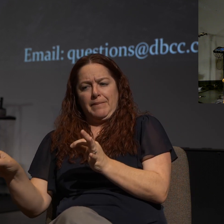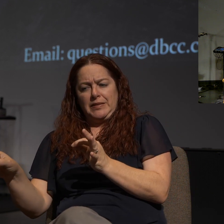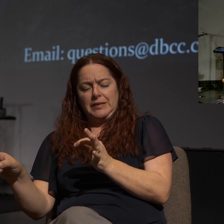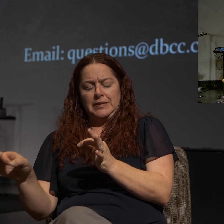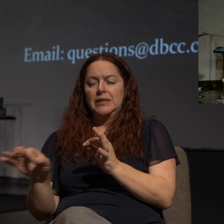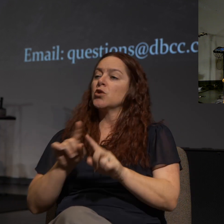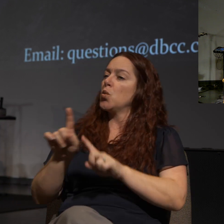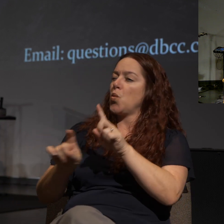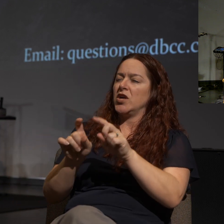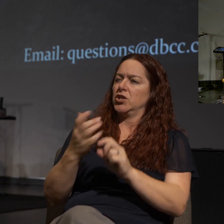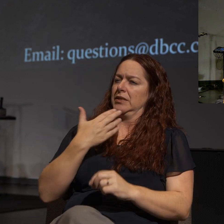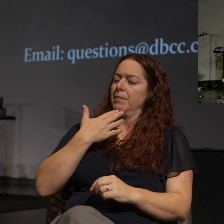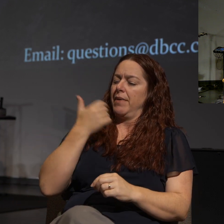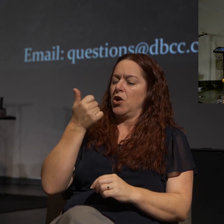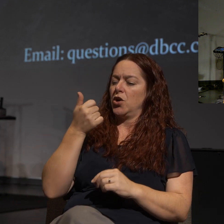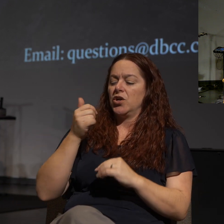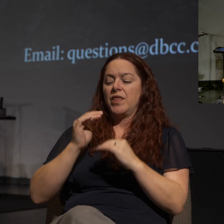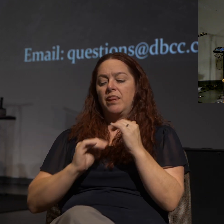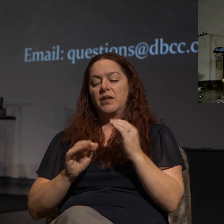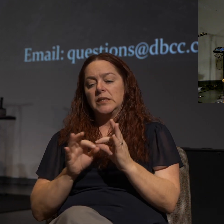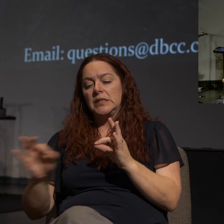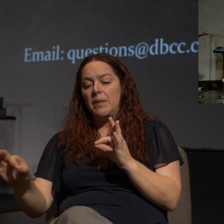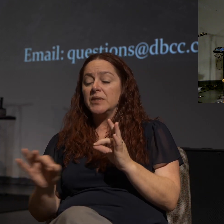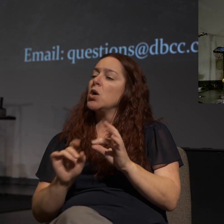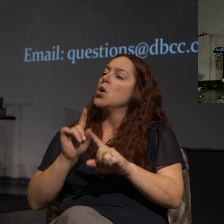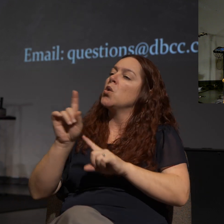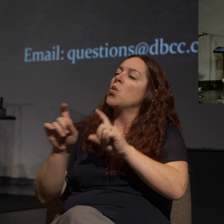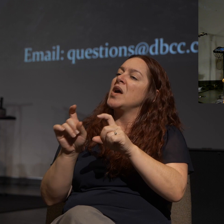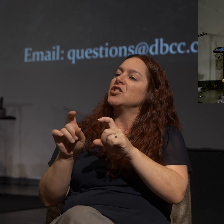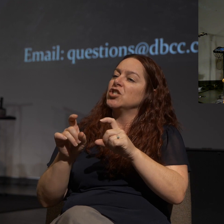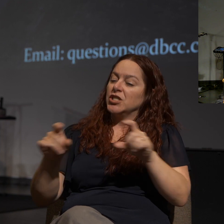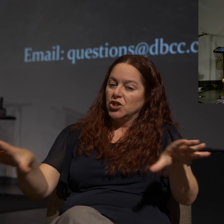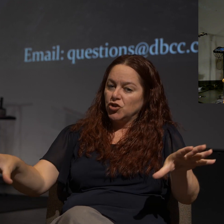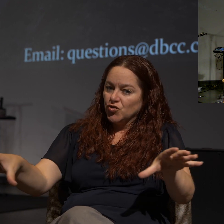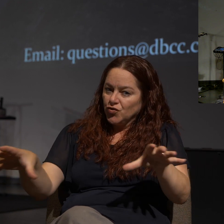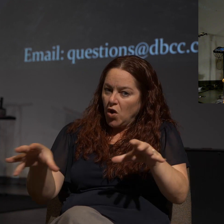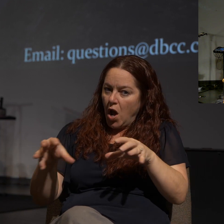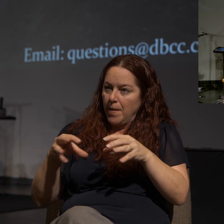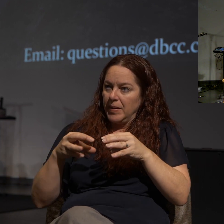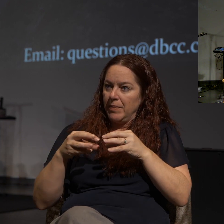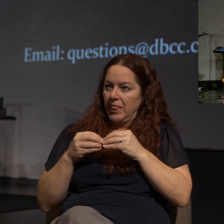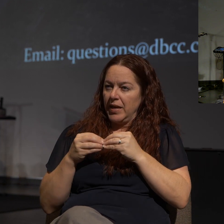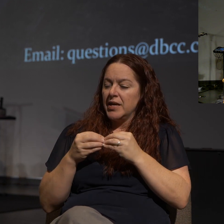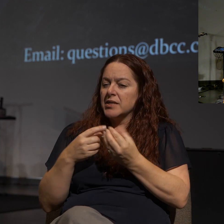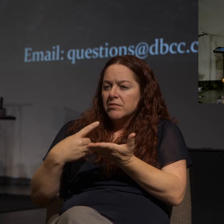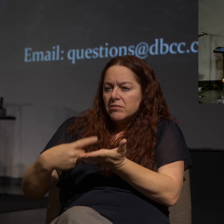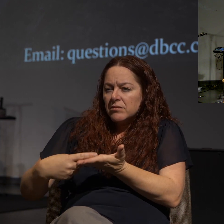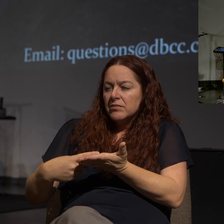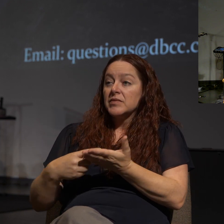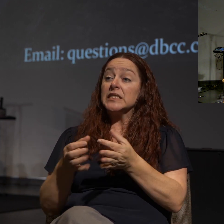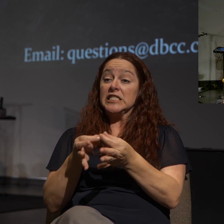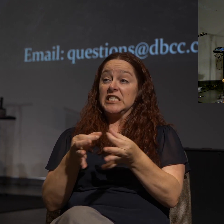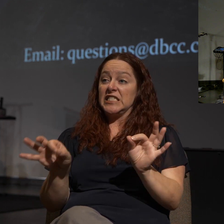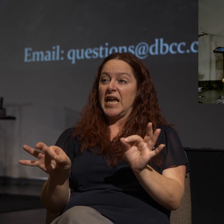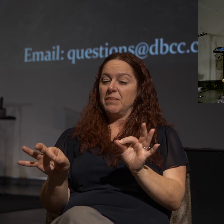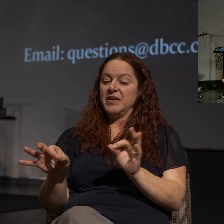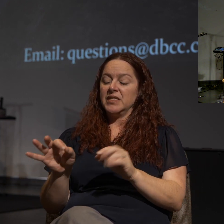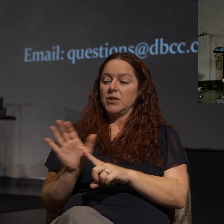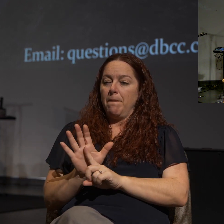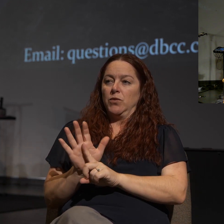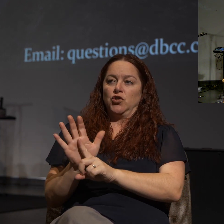always better than statements because questions draw people in. Statements tend to push people